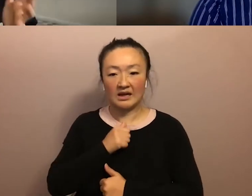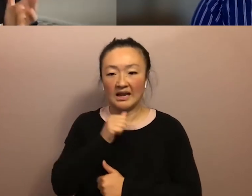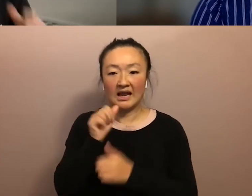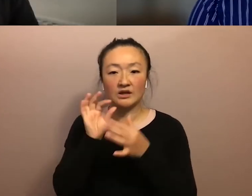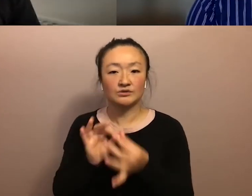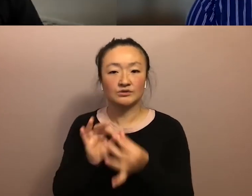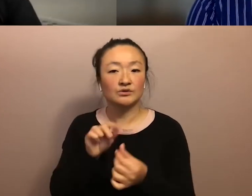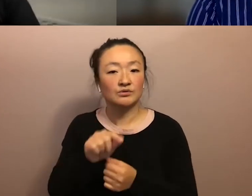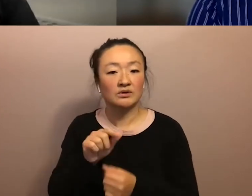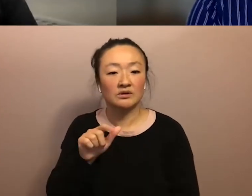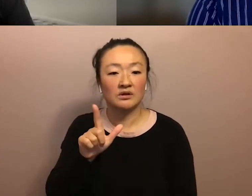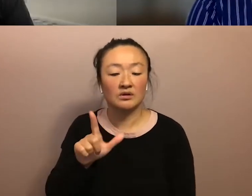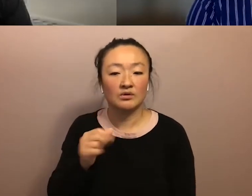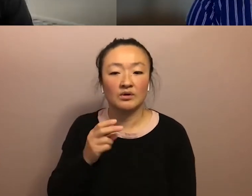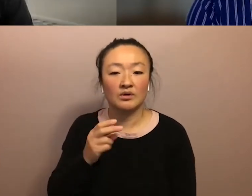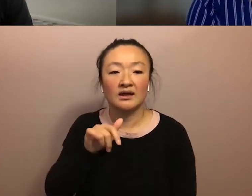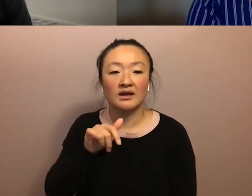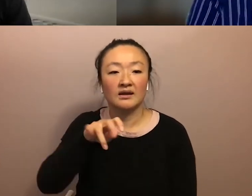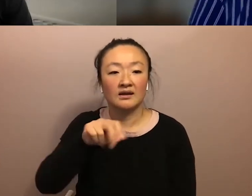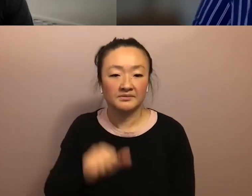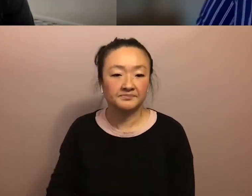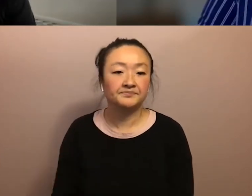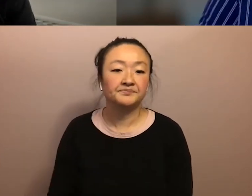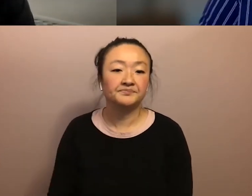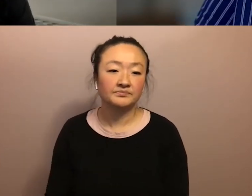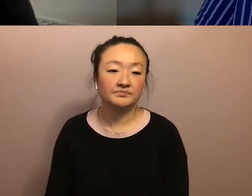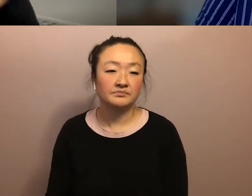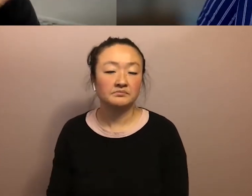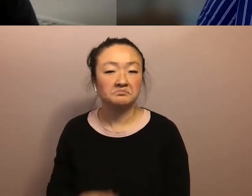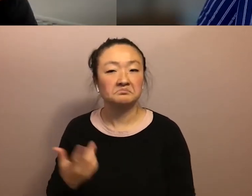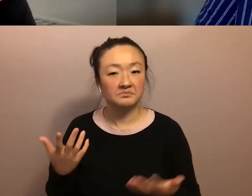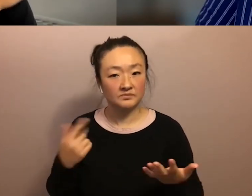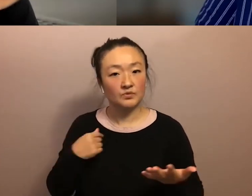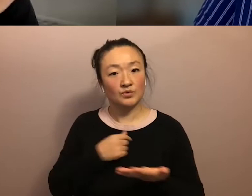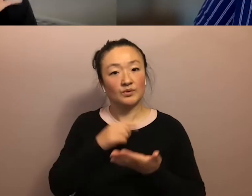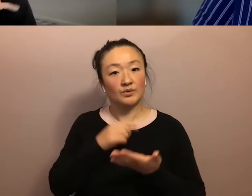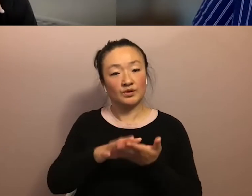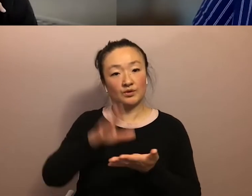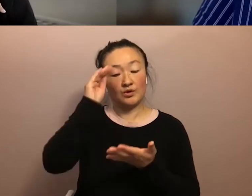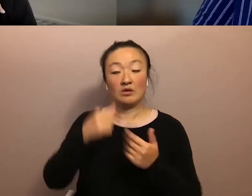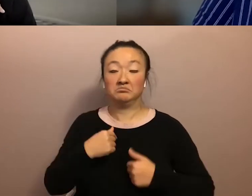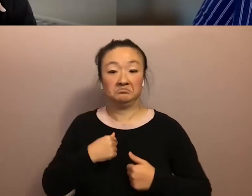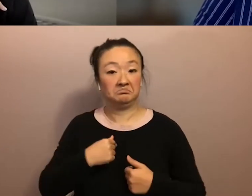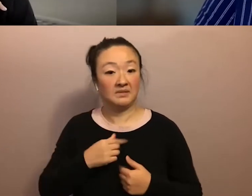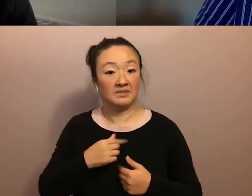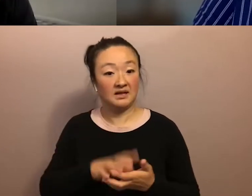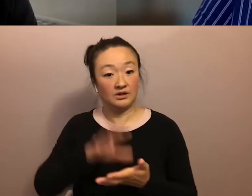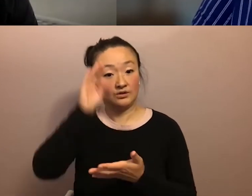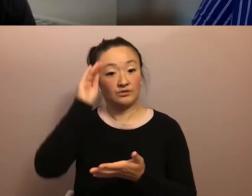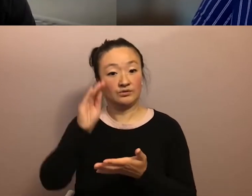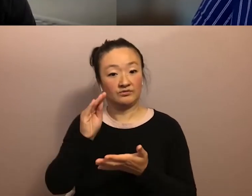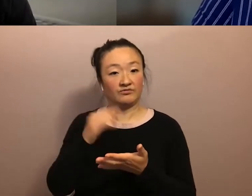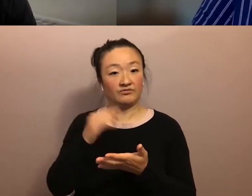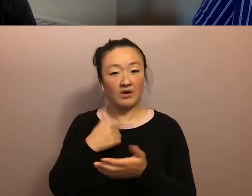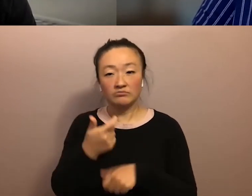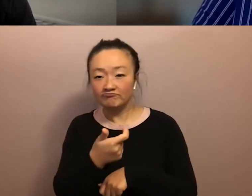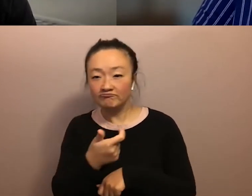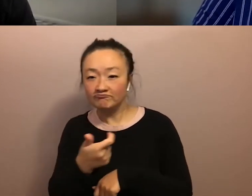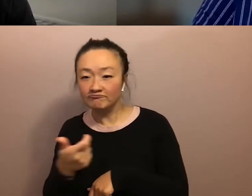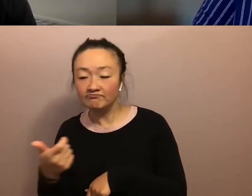called alohaina. Um, and I think we only learn that. I think I only learned that from watching the,